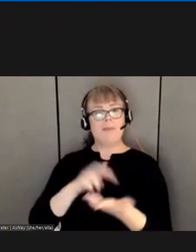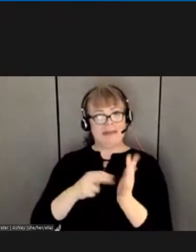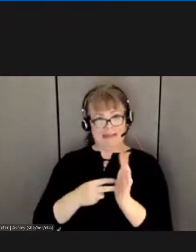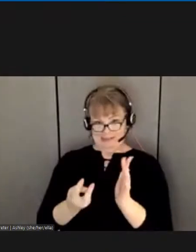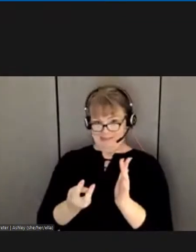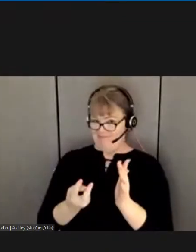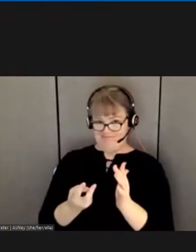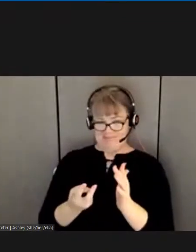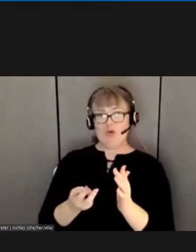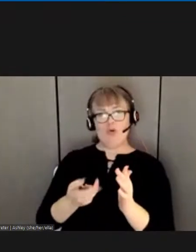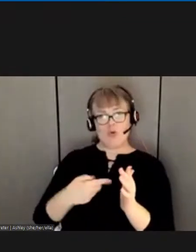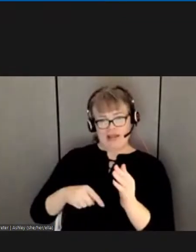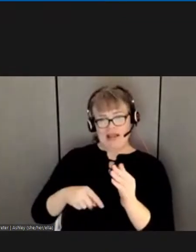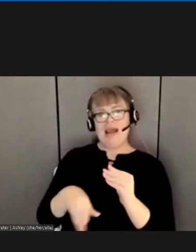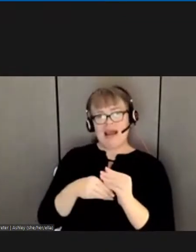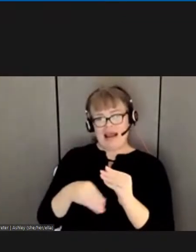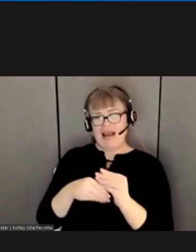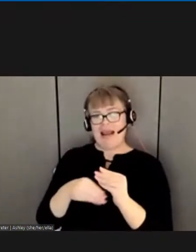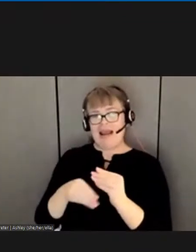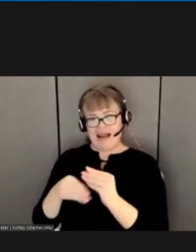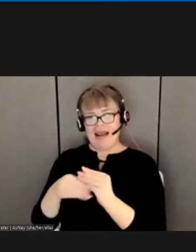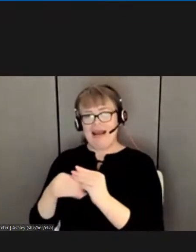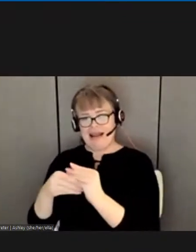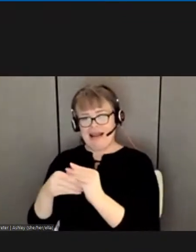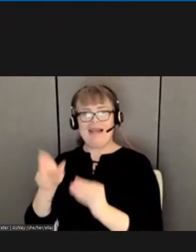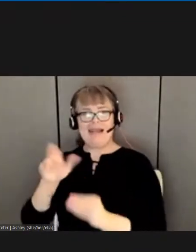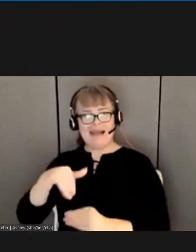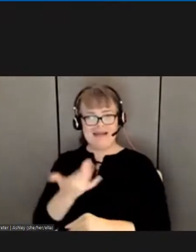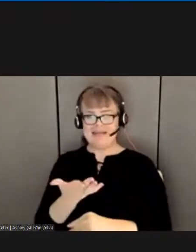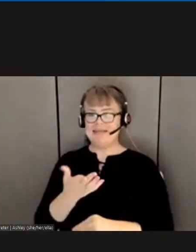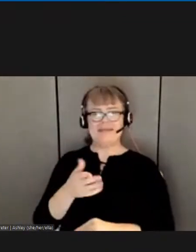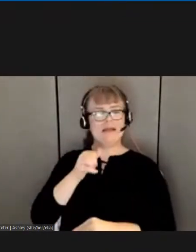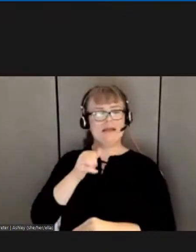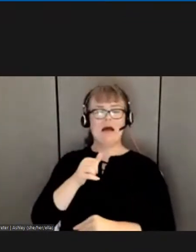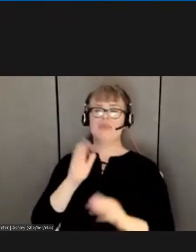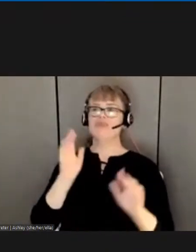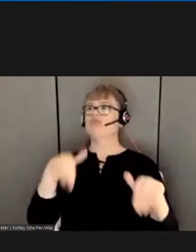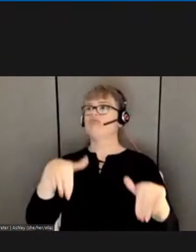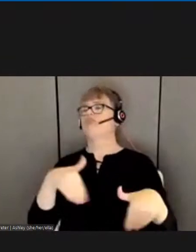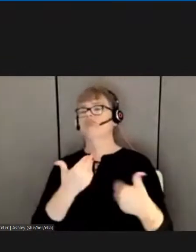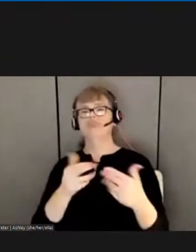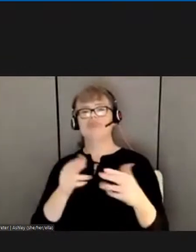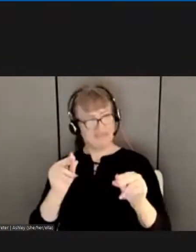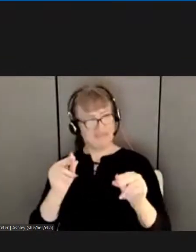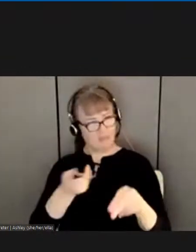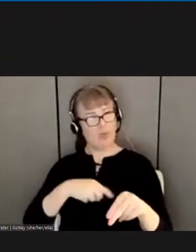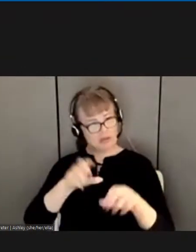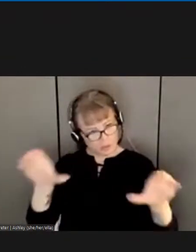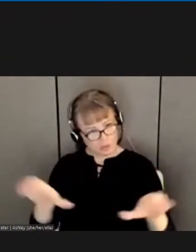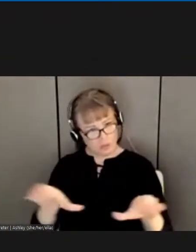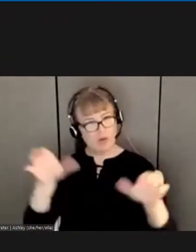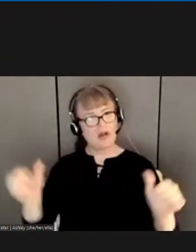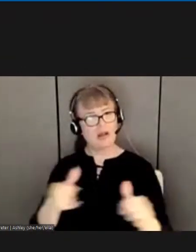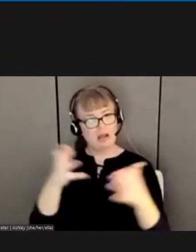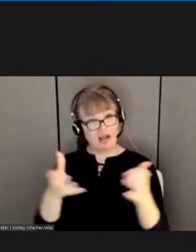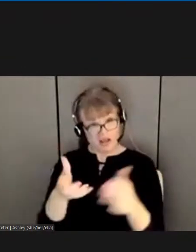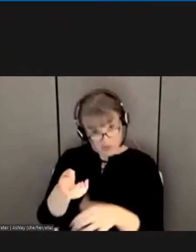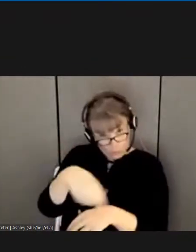your union is doing a lot, and you as employees have done a lot, and you have a lot to be proud of.